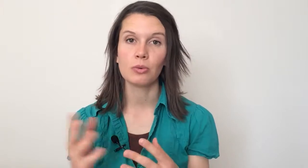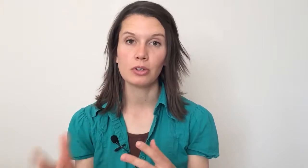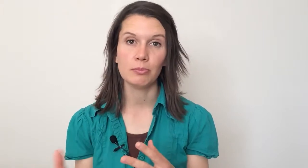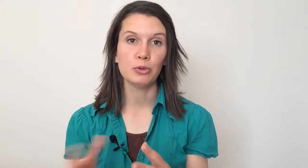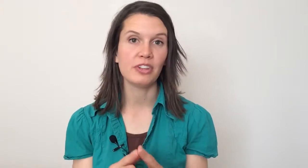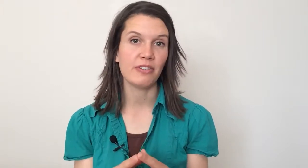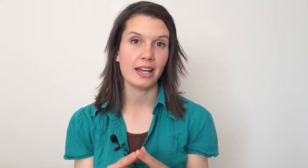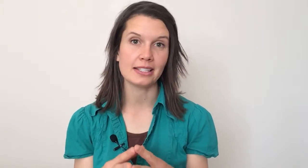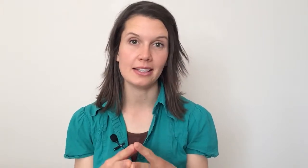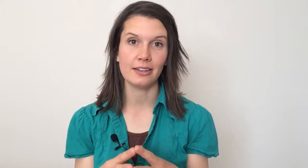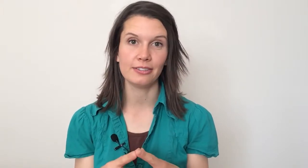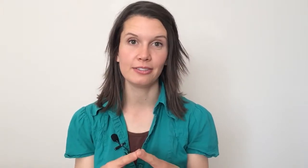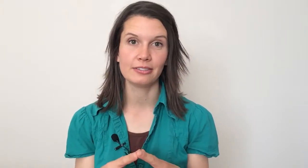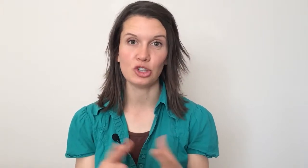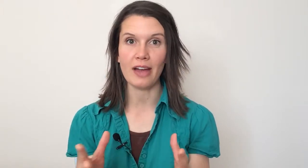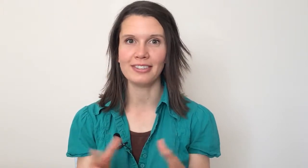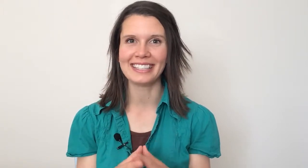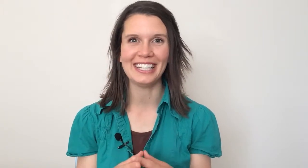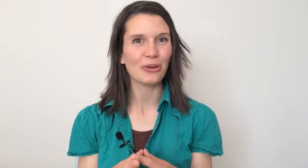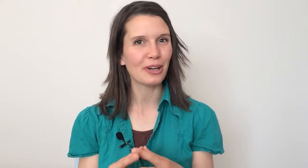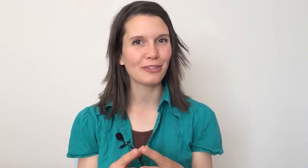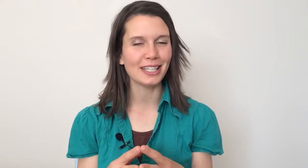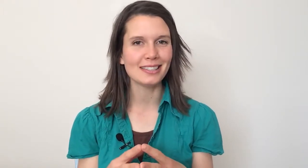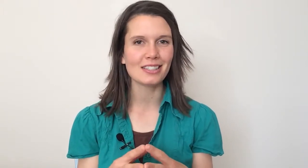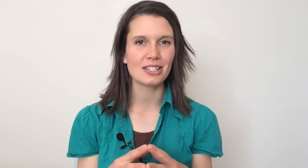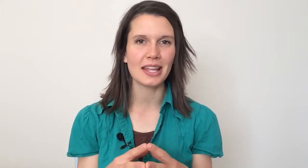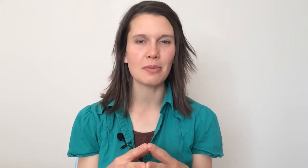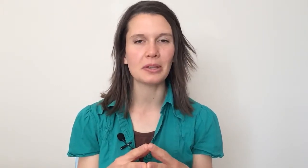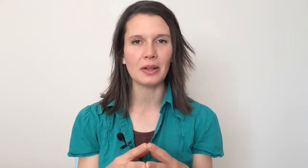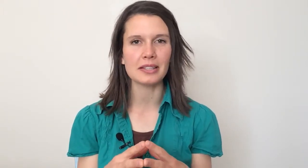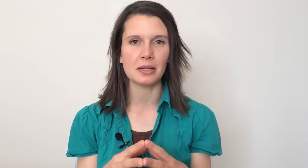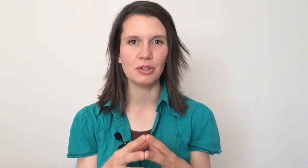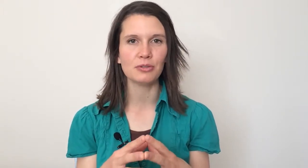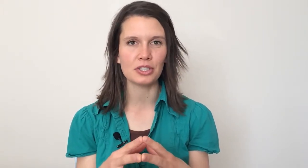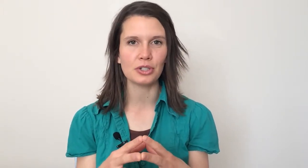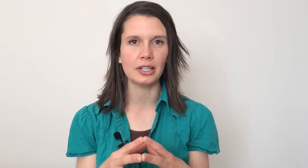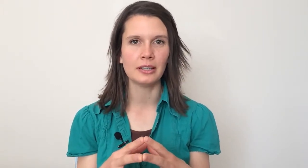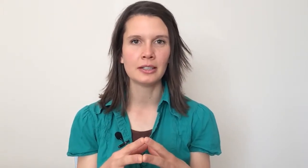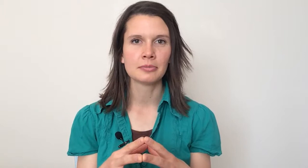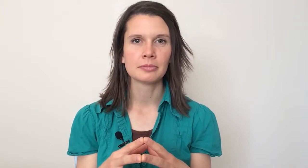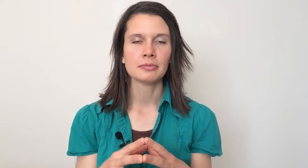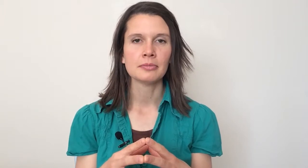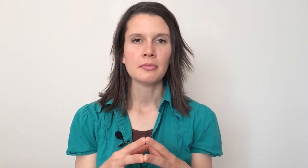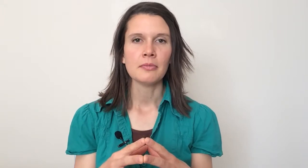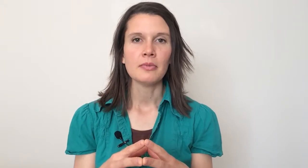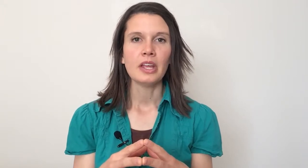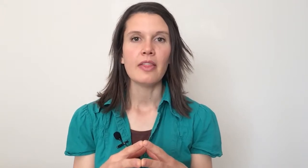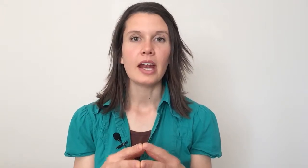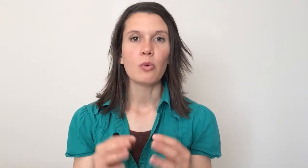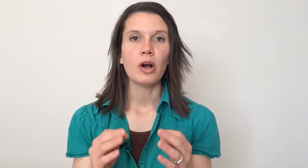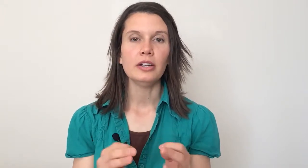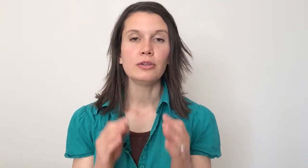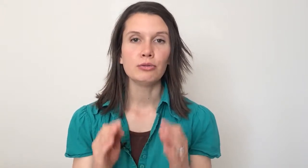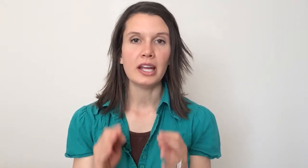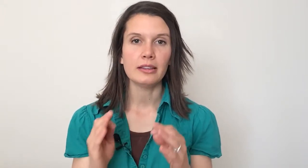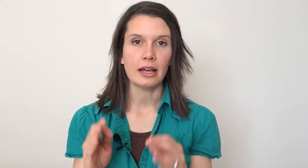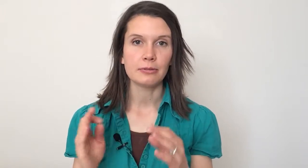moving fast enough, traffic, you know, whatever it is, just think about the last time you were frustrated. And then I want you to rate that